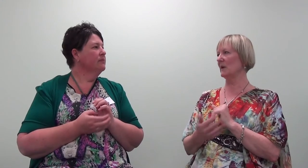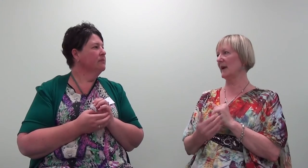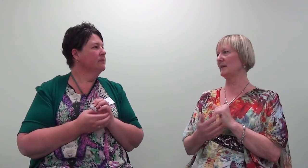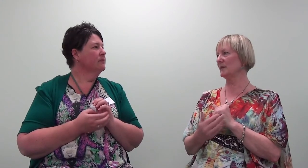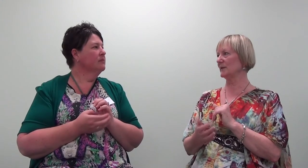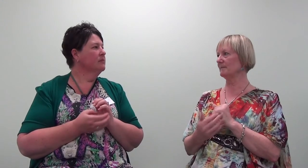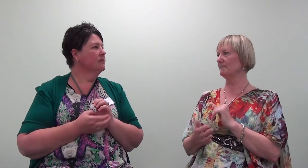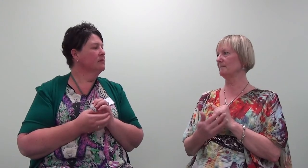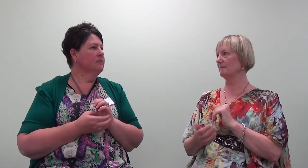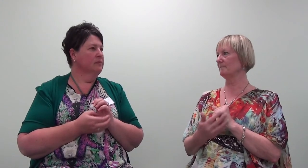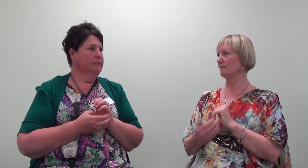related to?